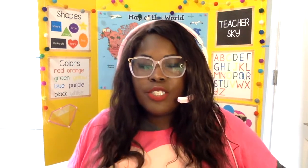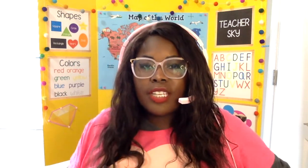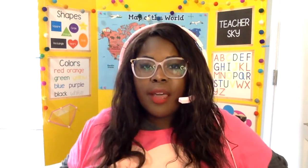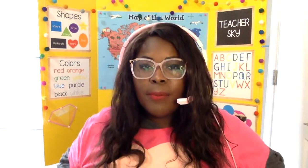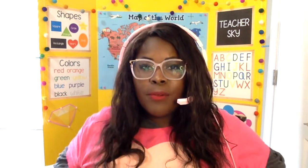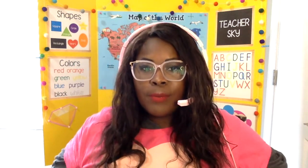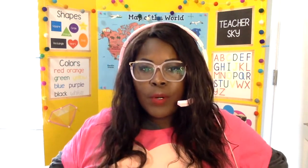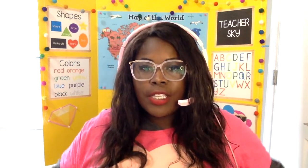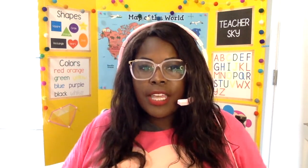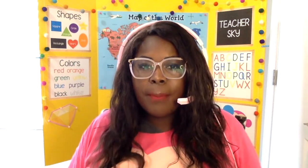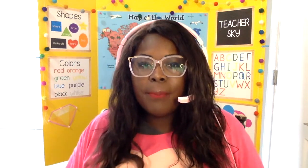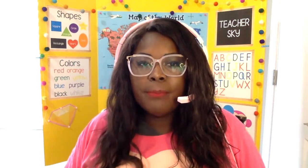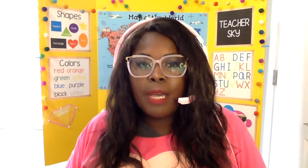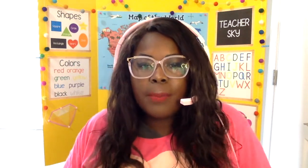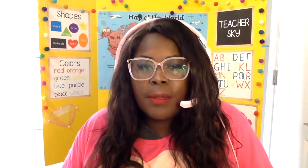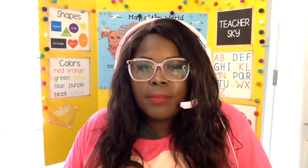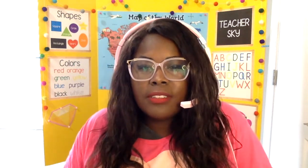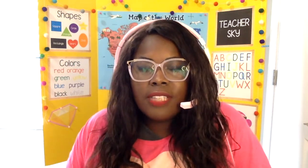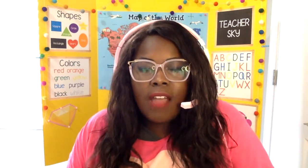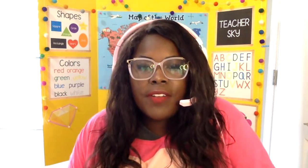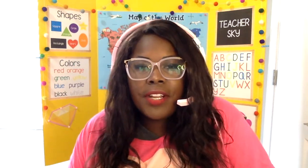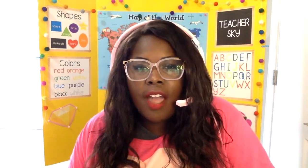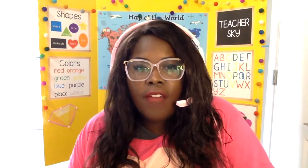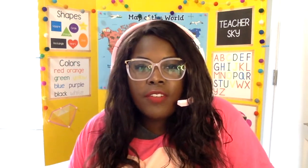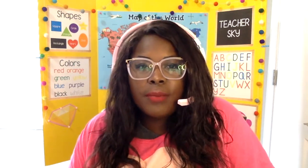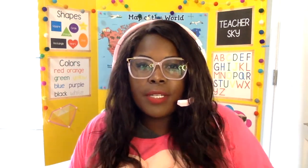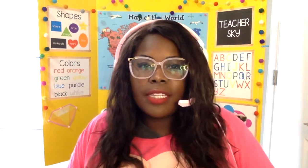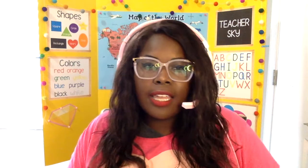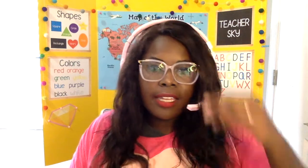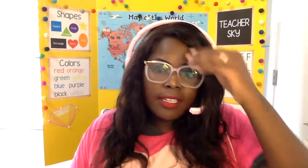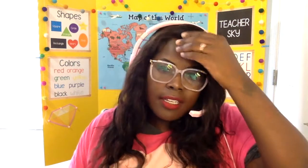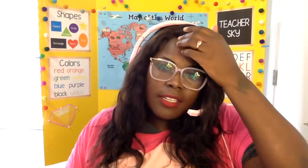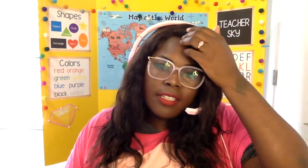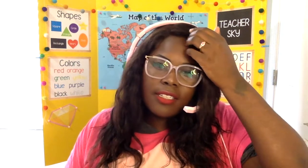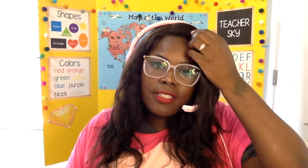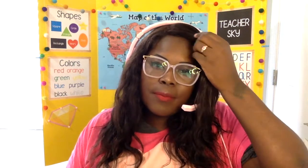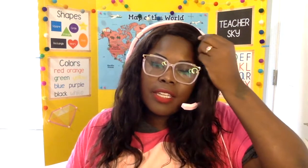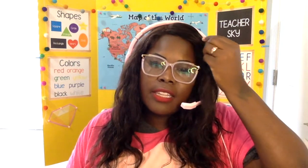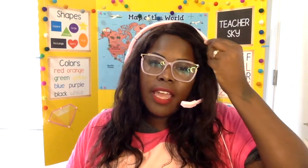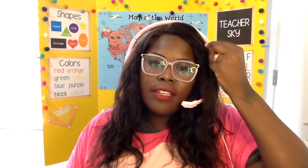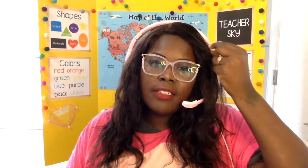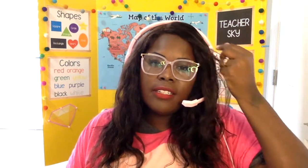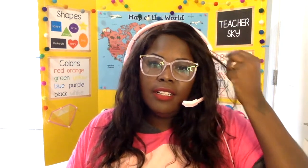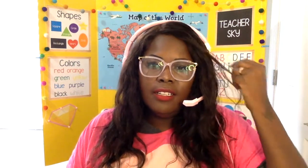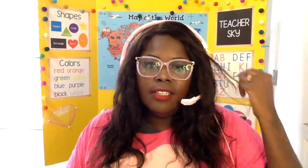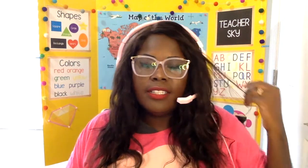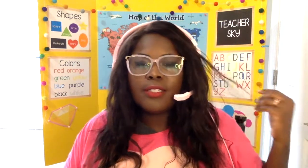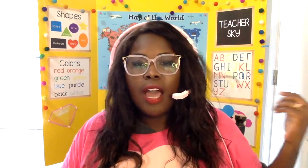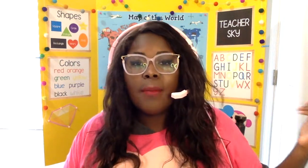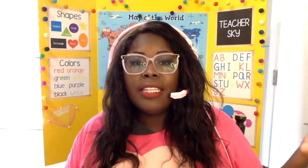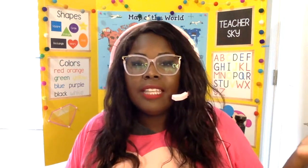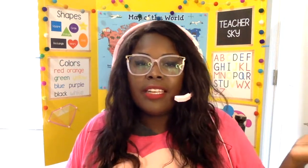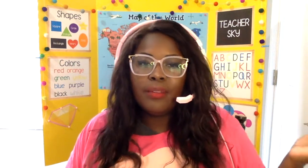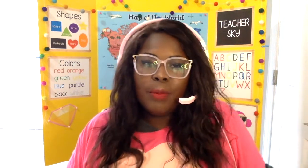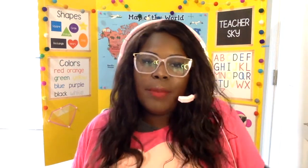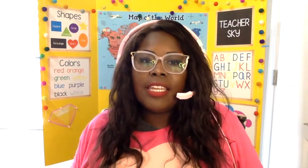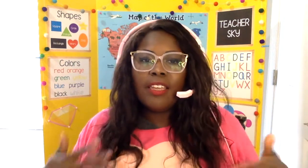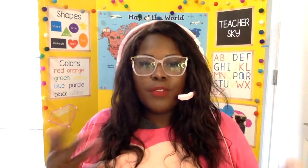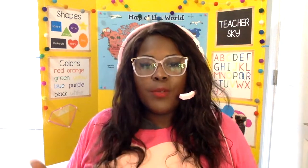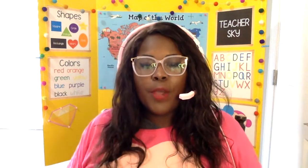just a couple more that pop up not very often but like it's something that is common that maybe if you know